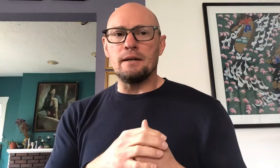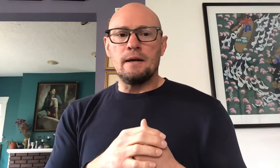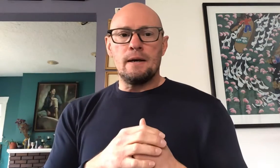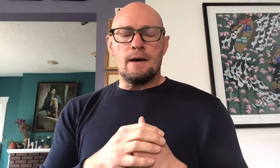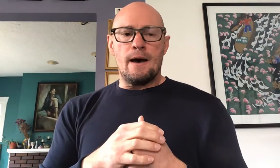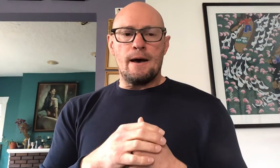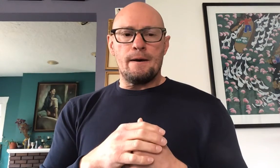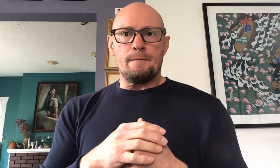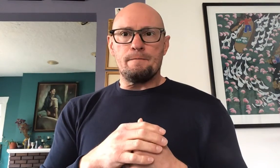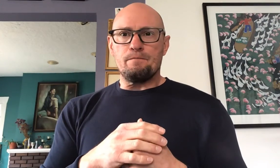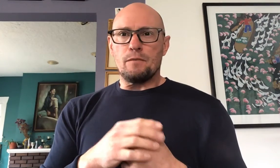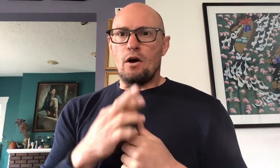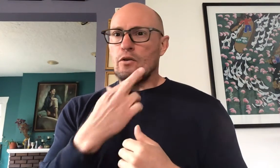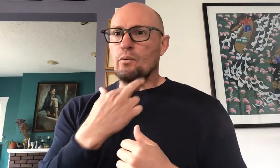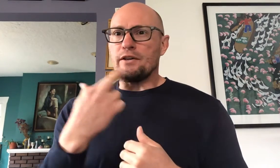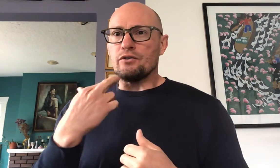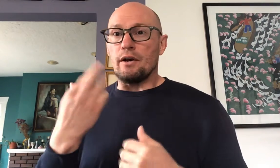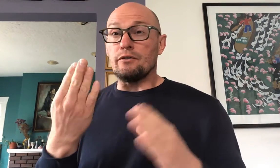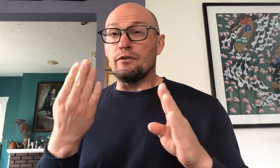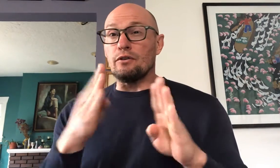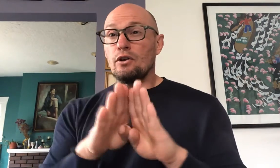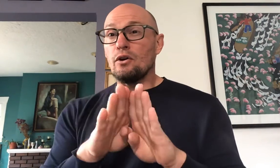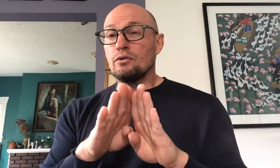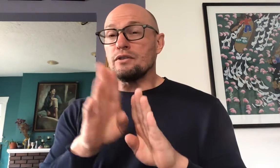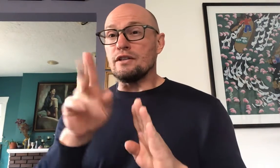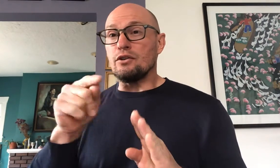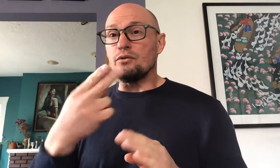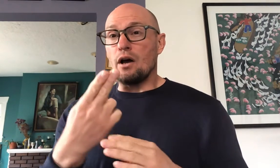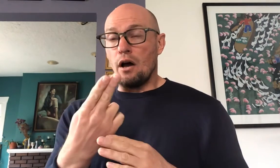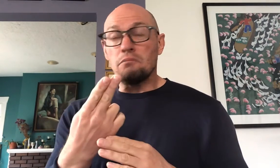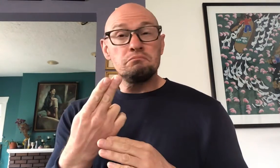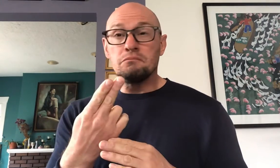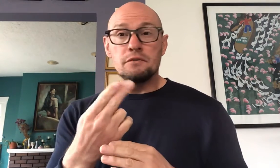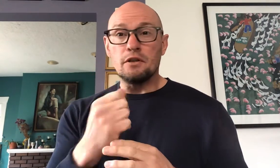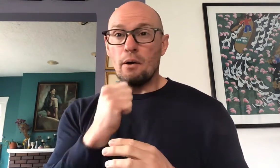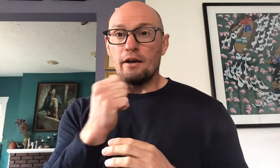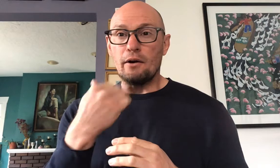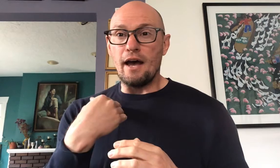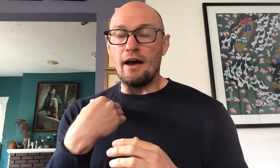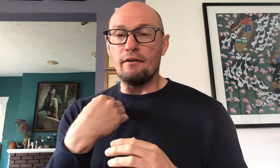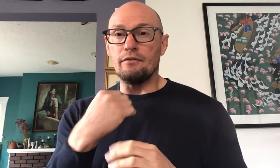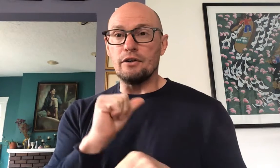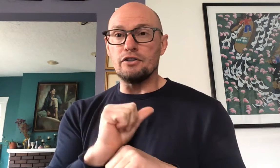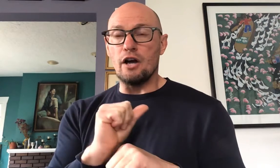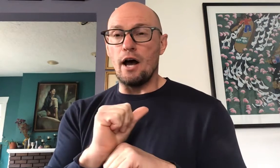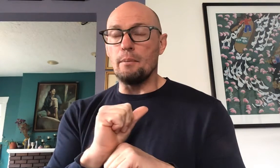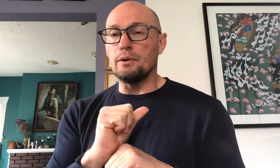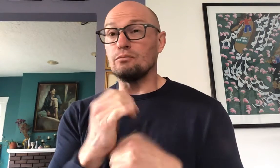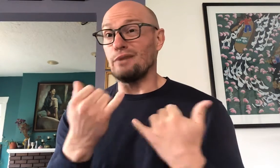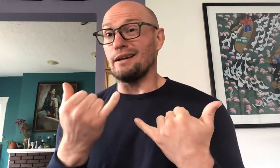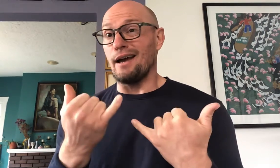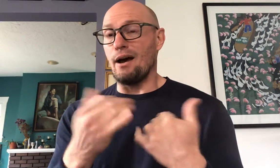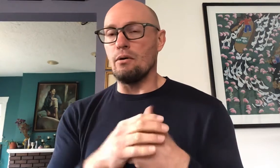all the restaurants have closed in Utah so I don't have a job right now